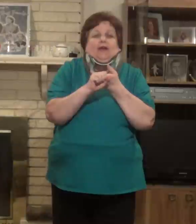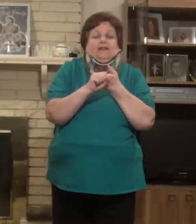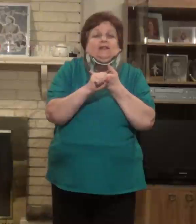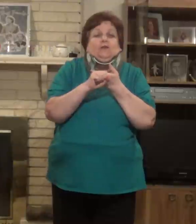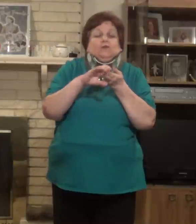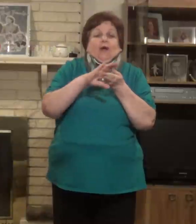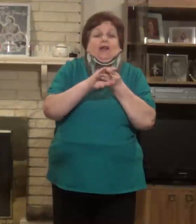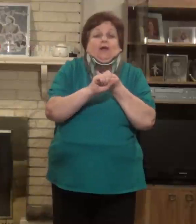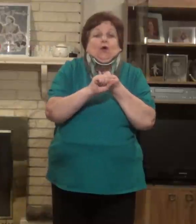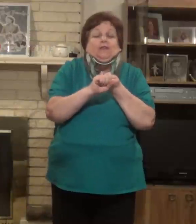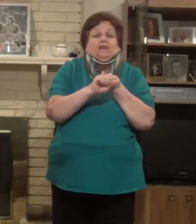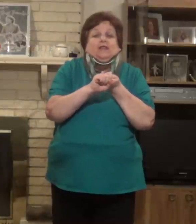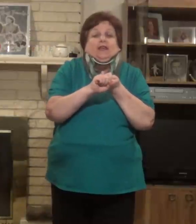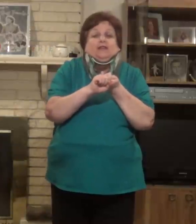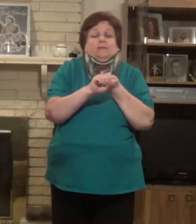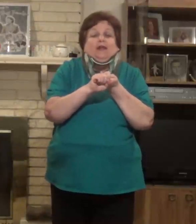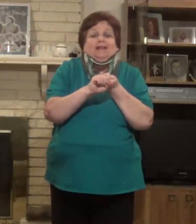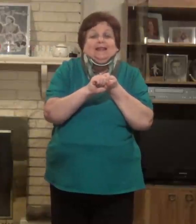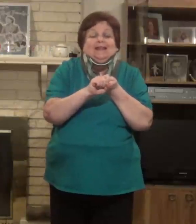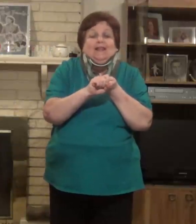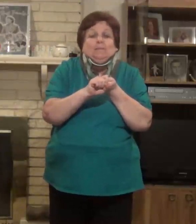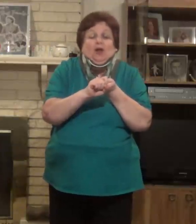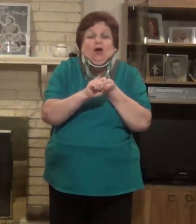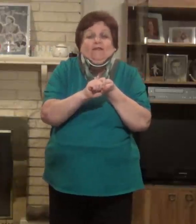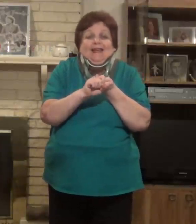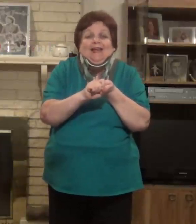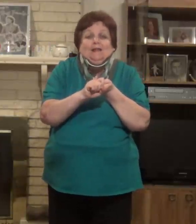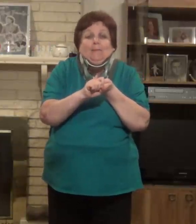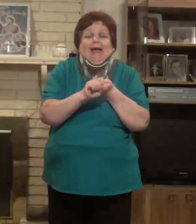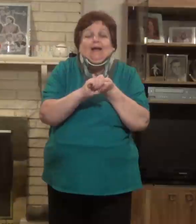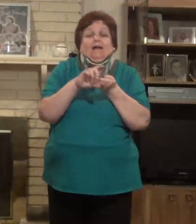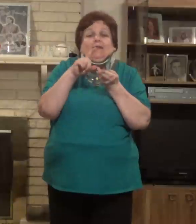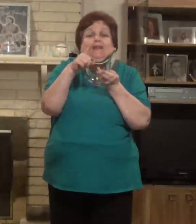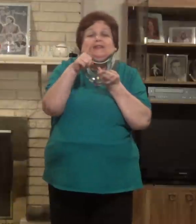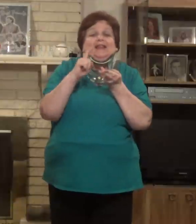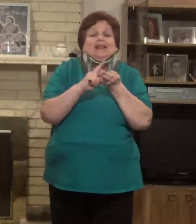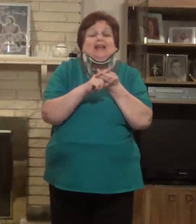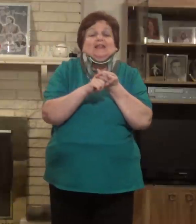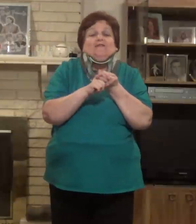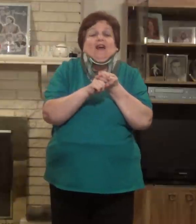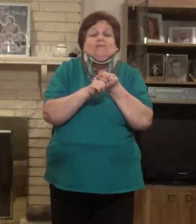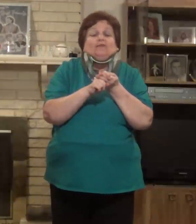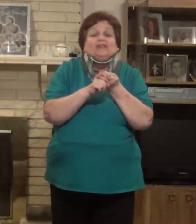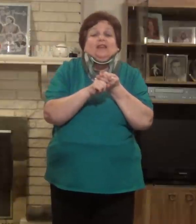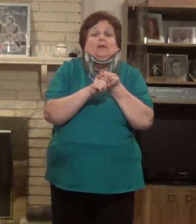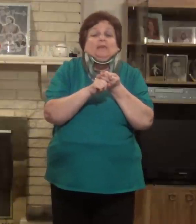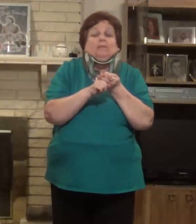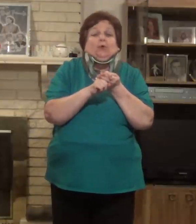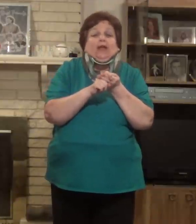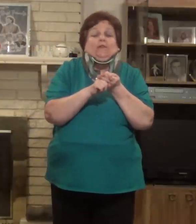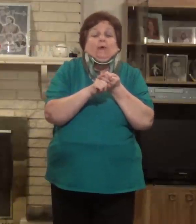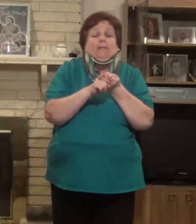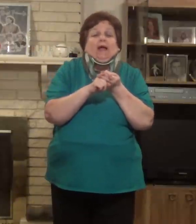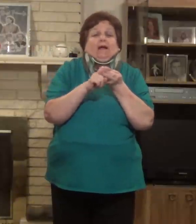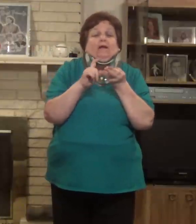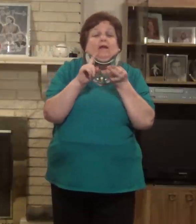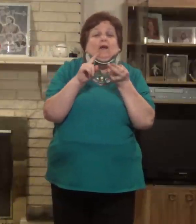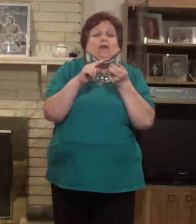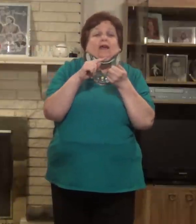I did lose weight on all these things. But I didn't keep it off. I gained it back. They say 95% of people gained their weight back. Okay.